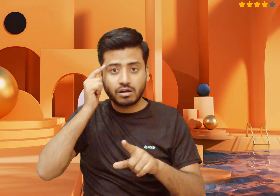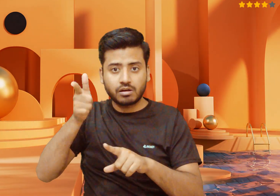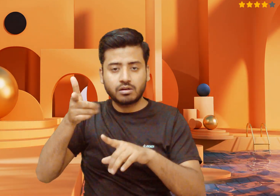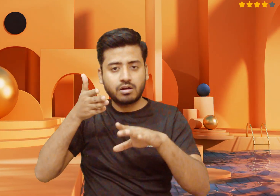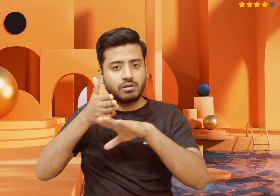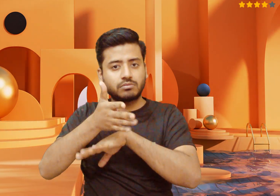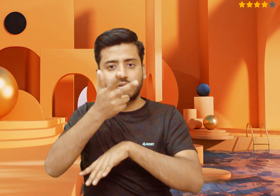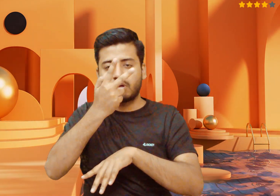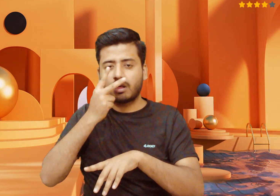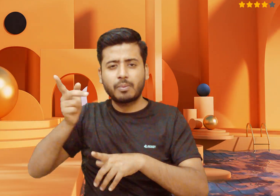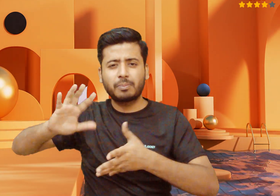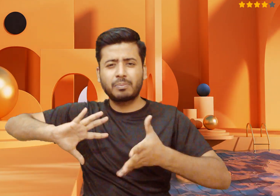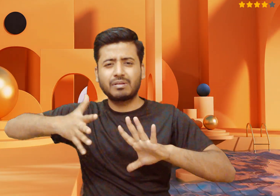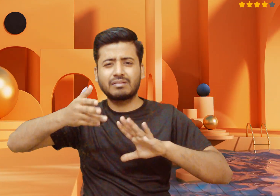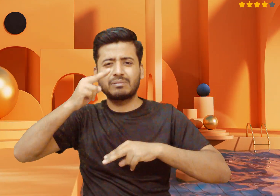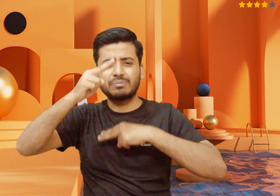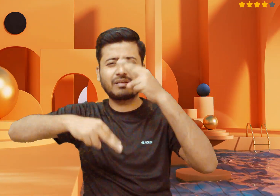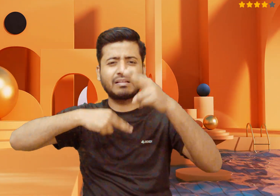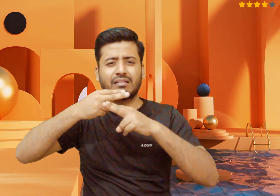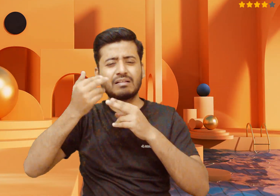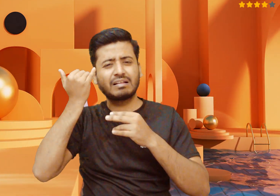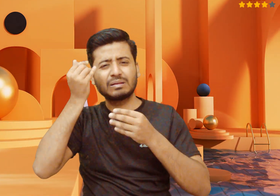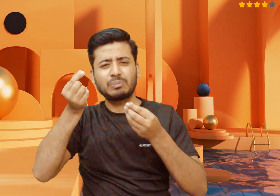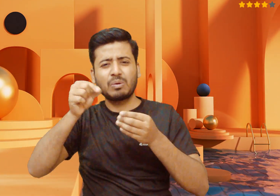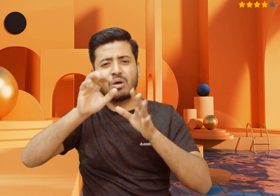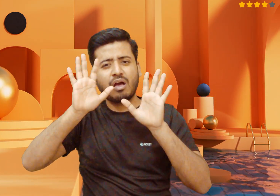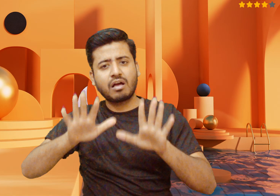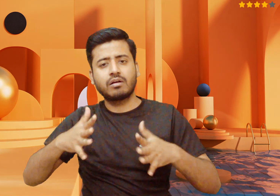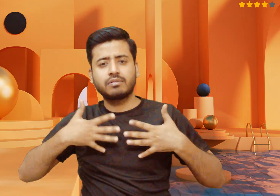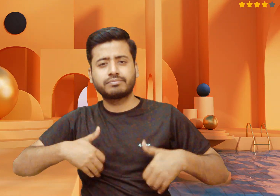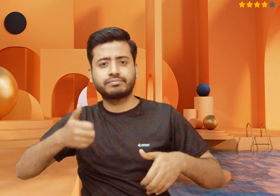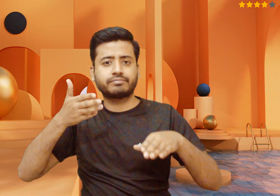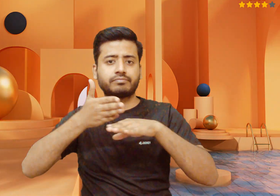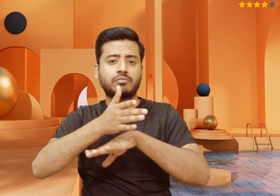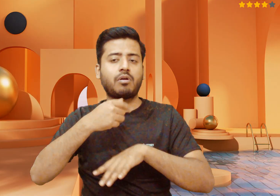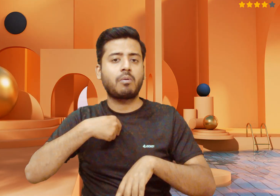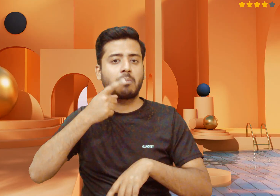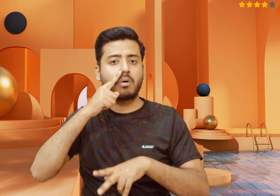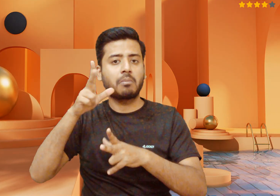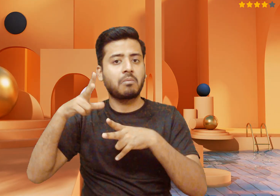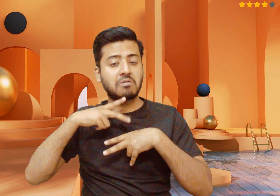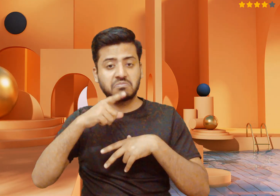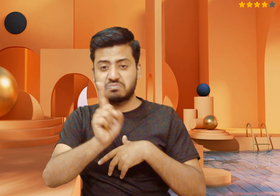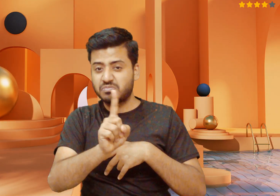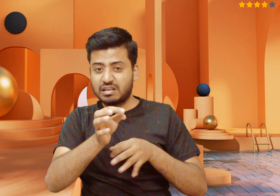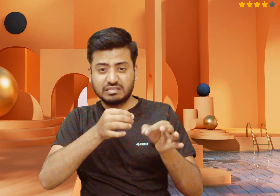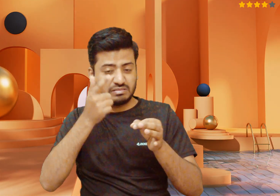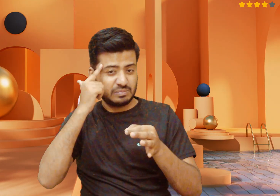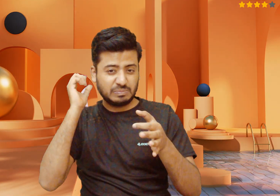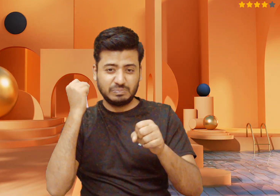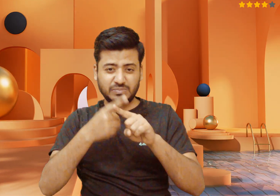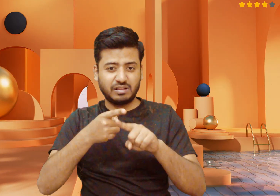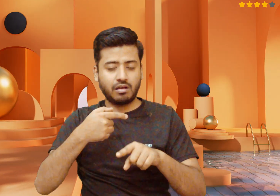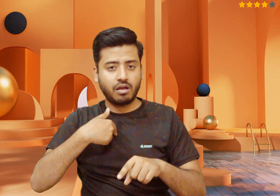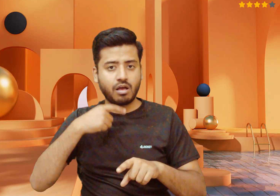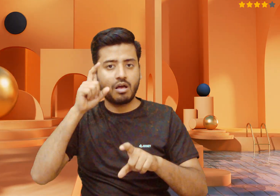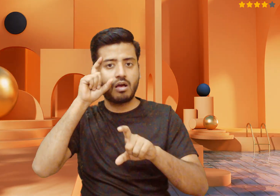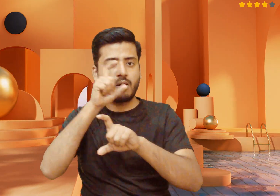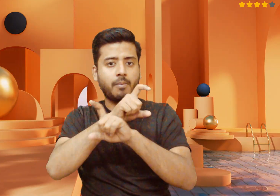Varanasi, covers the manufacture, distribution, stocking, sale, and use of specific single-use plastic